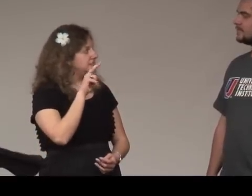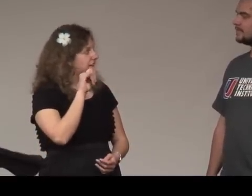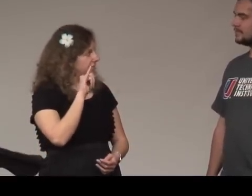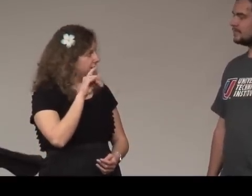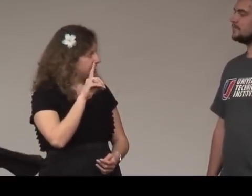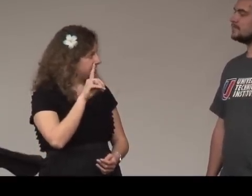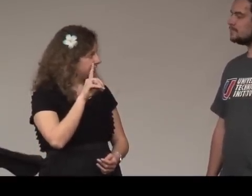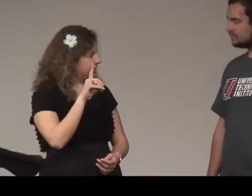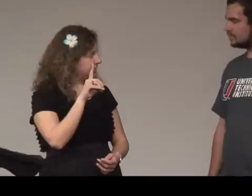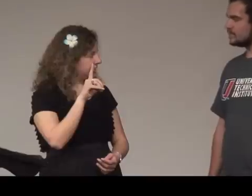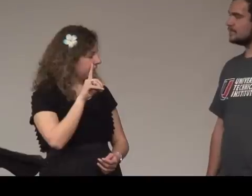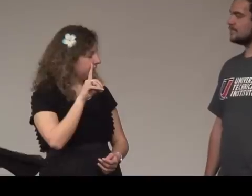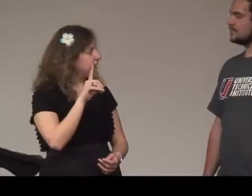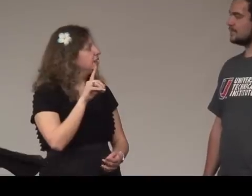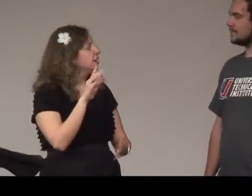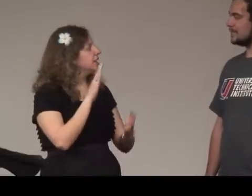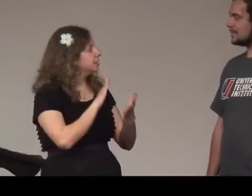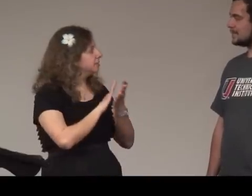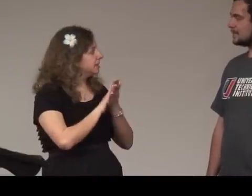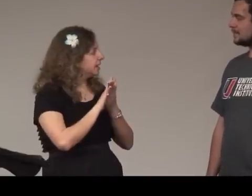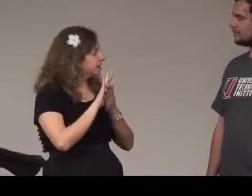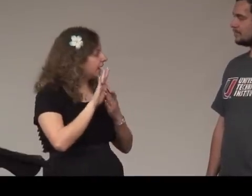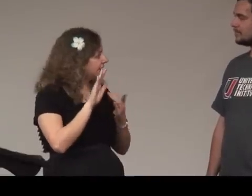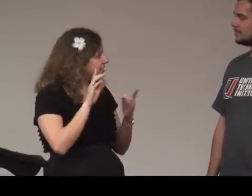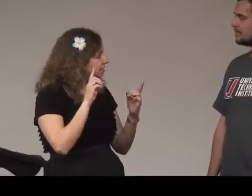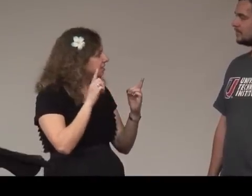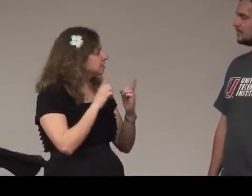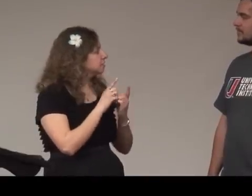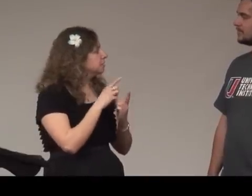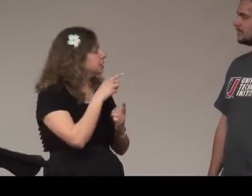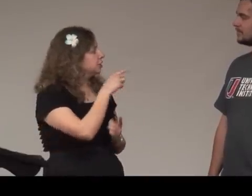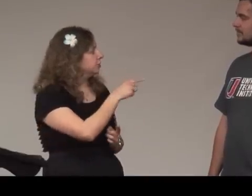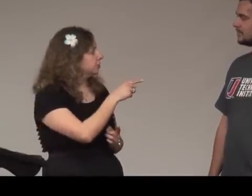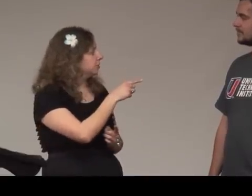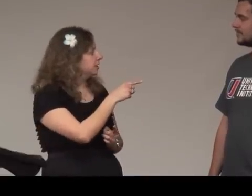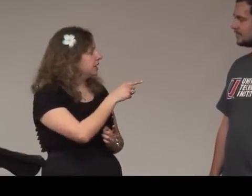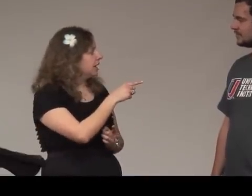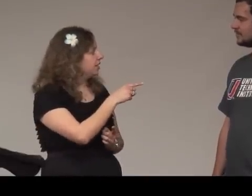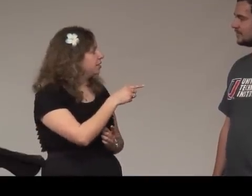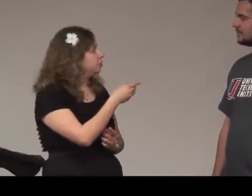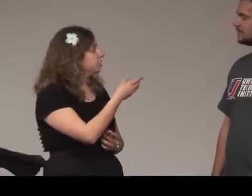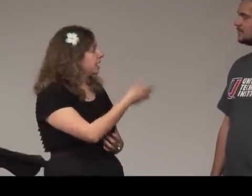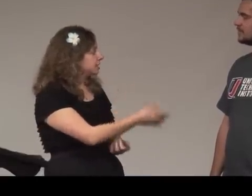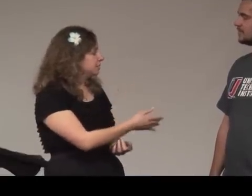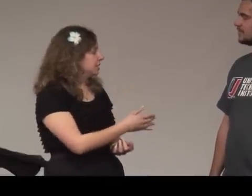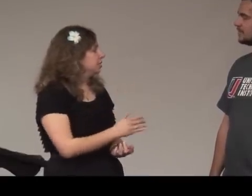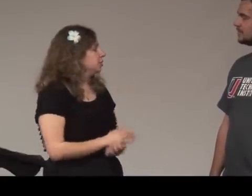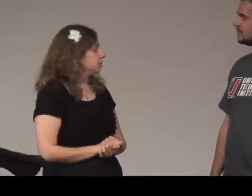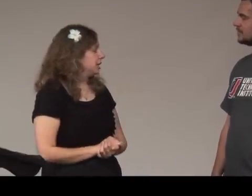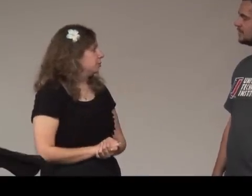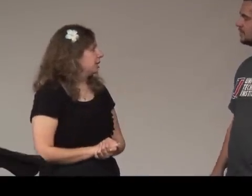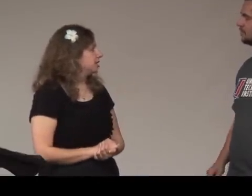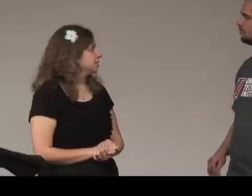David David okay and I would say nice to meet you and then you could ask me your name what